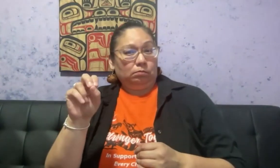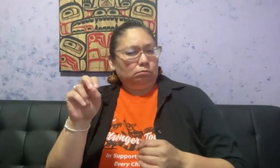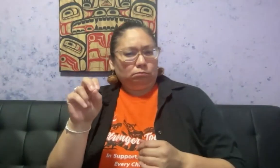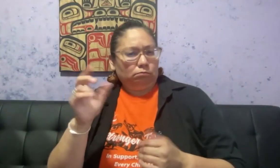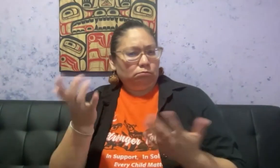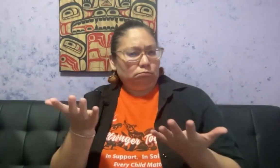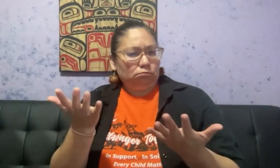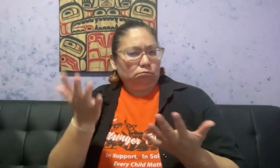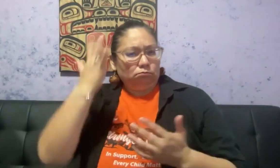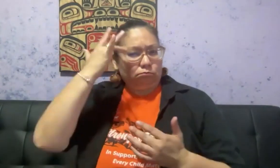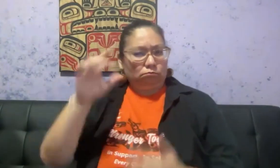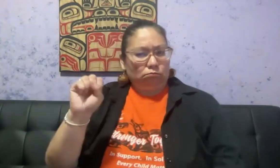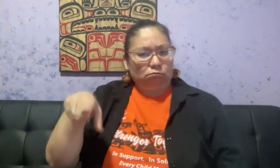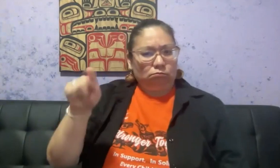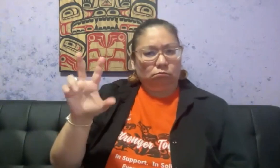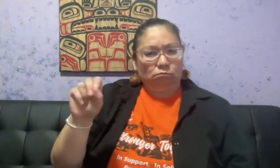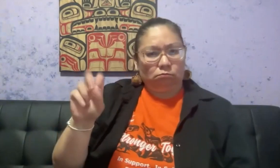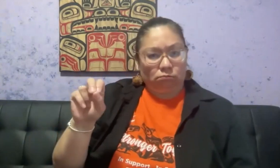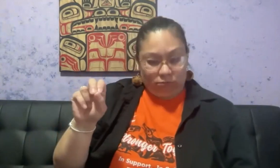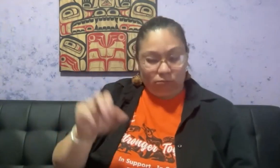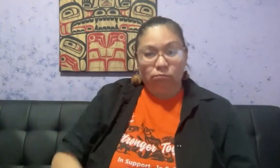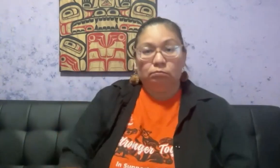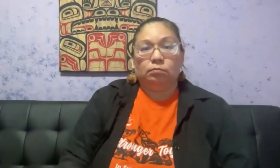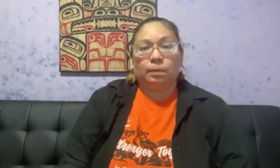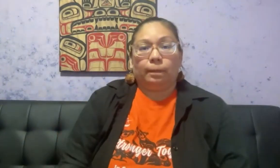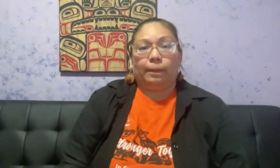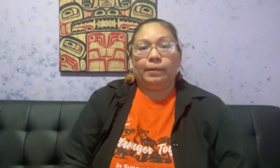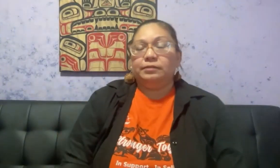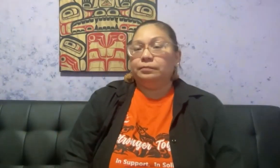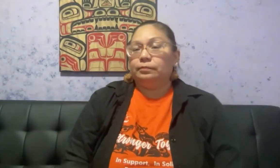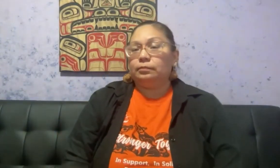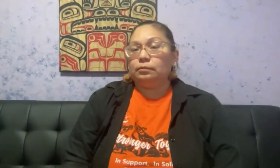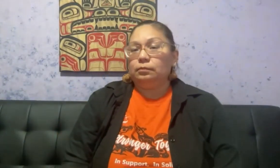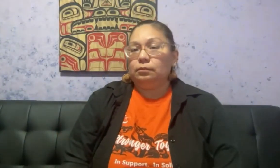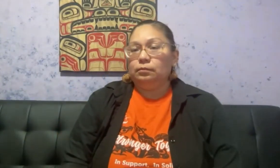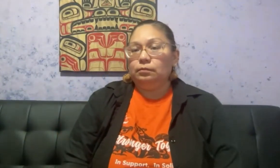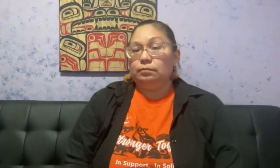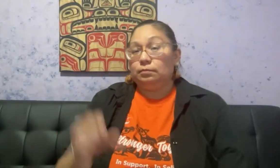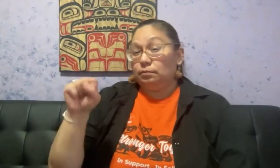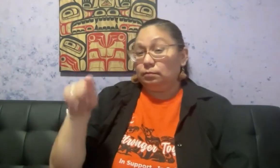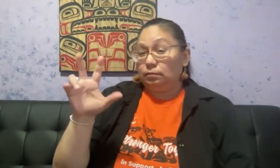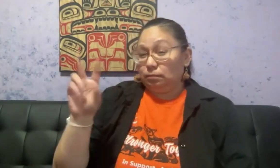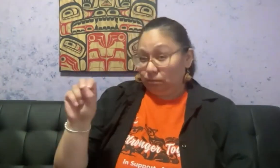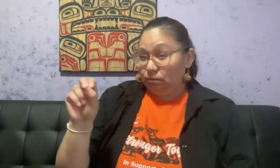Now, September 30th, the National Day of Truth and Reconciliation, is a very important day.